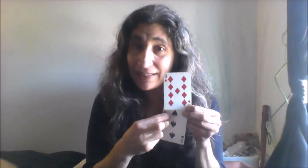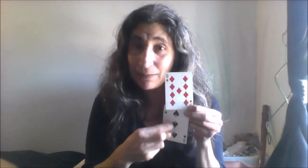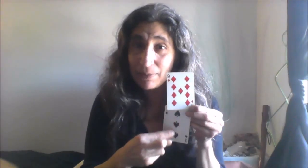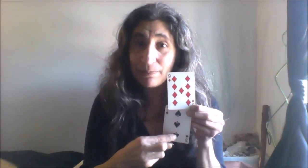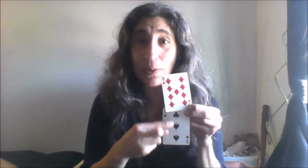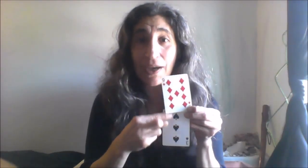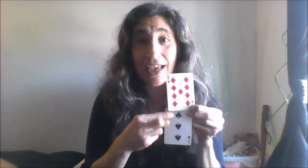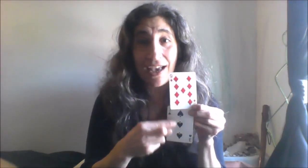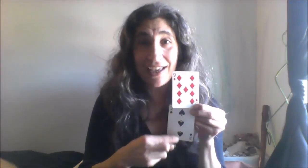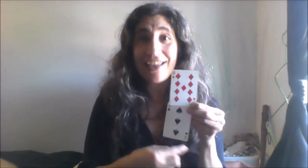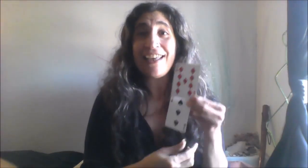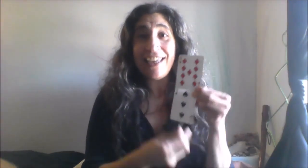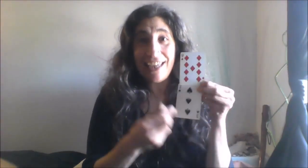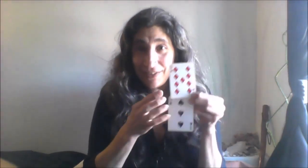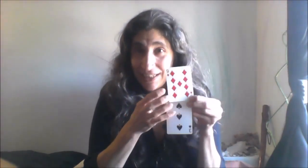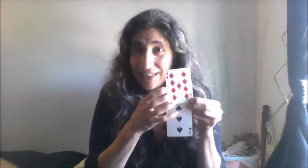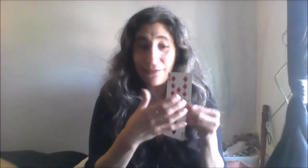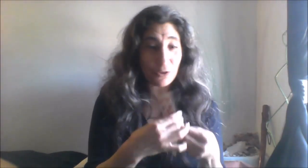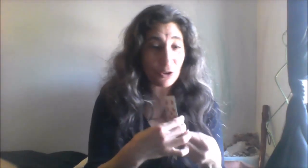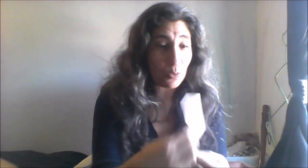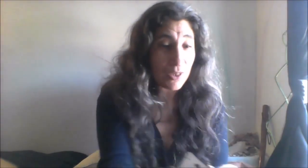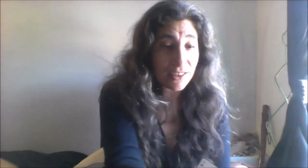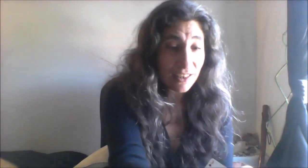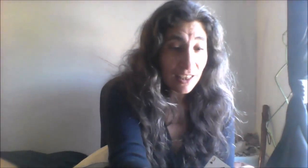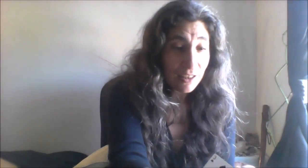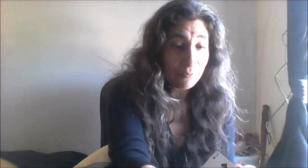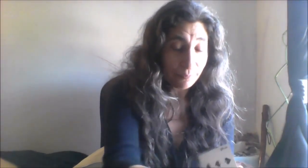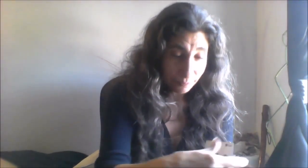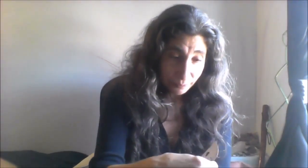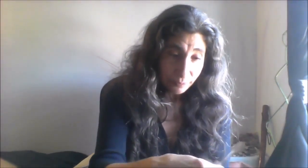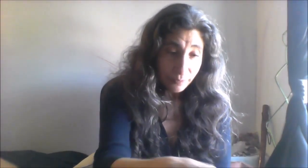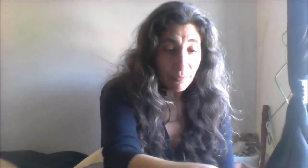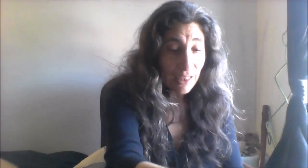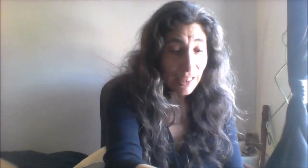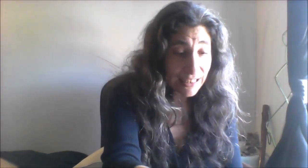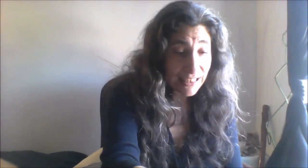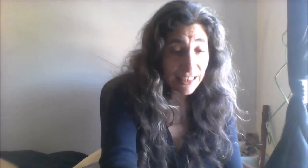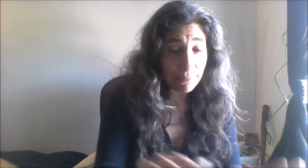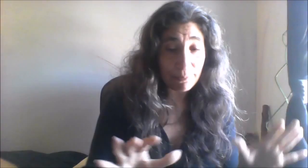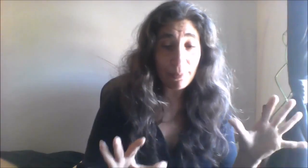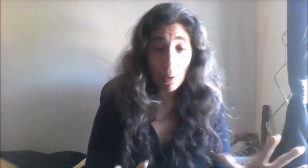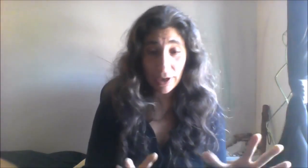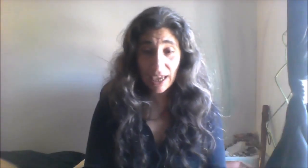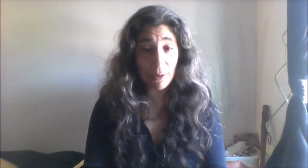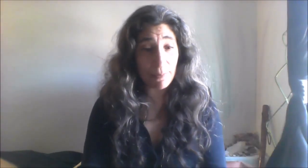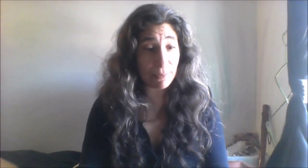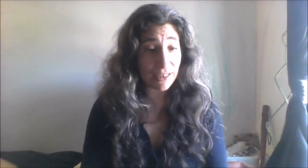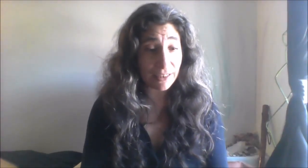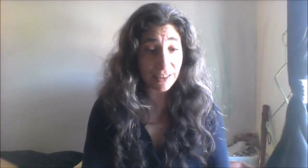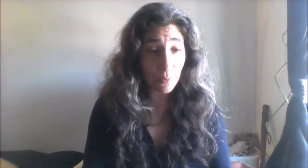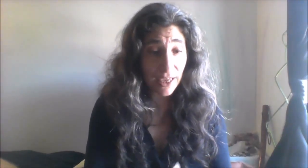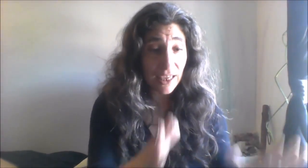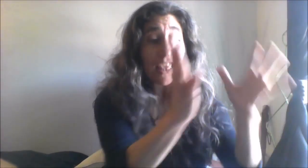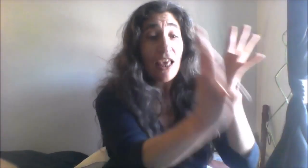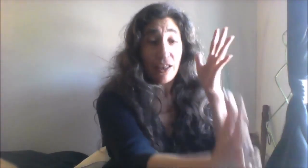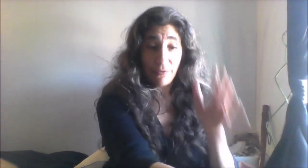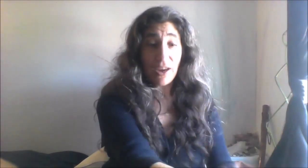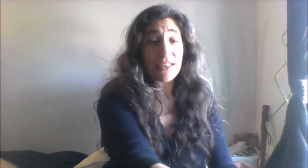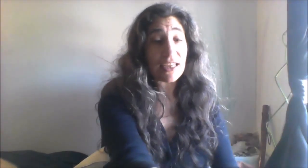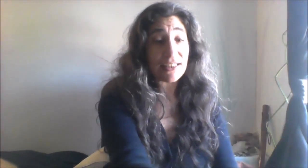we have the ten the ten okay over the five okay now i'll tell you what that